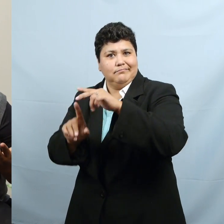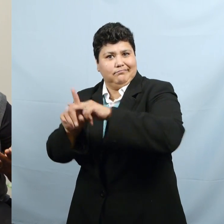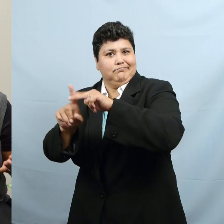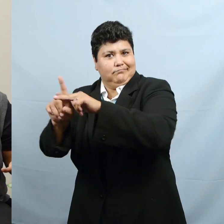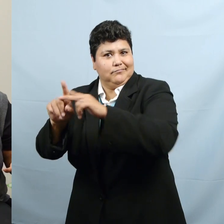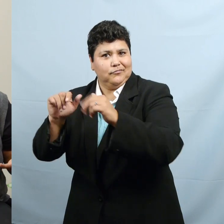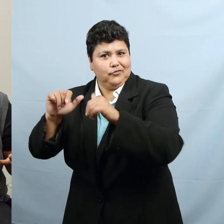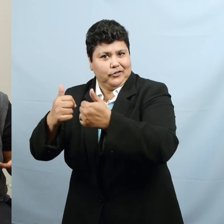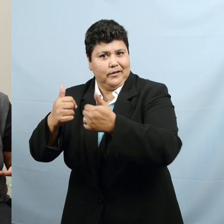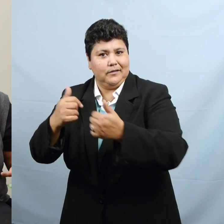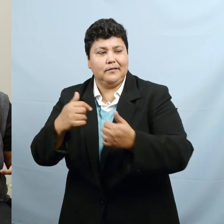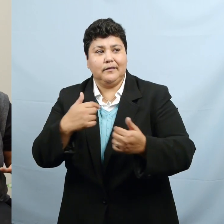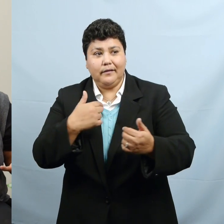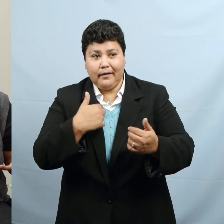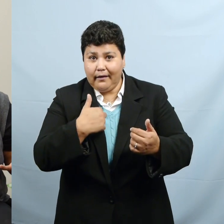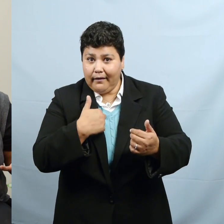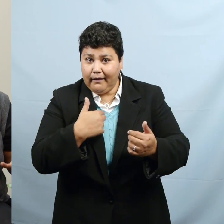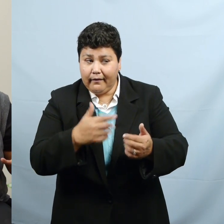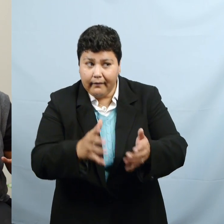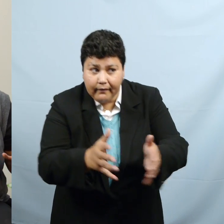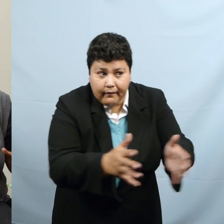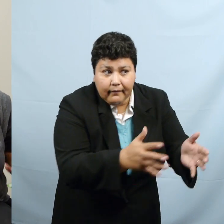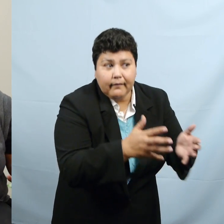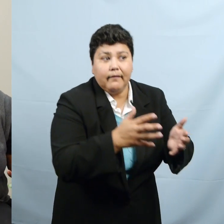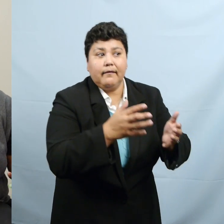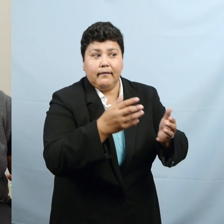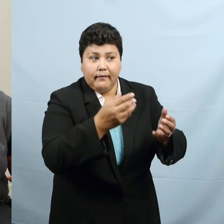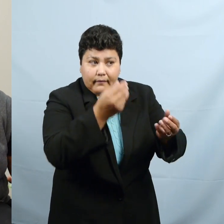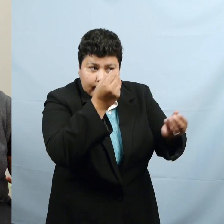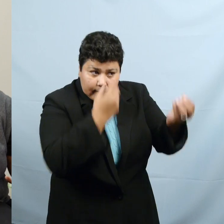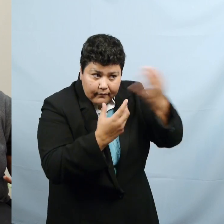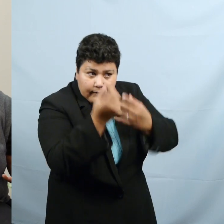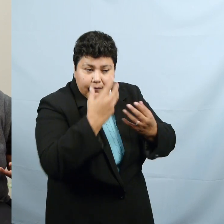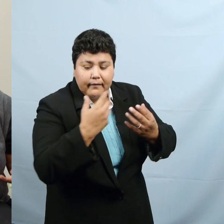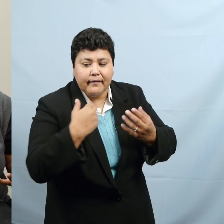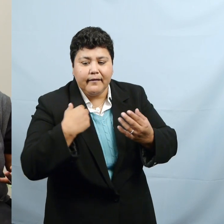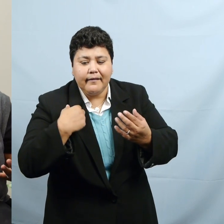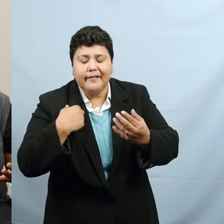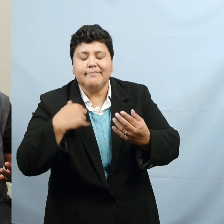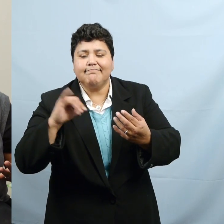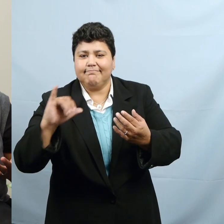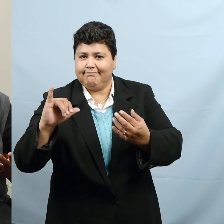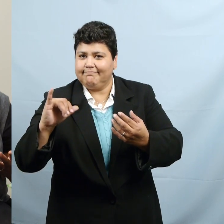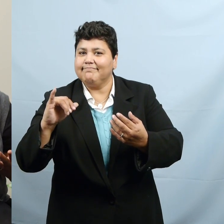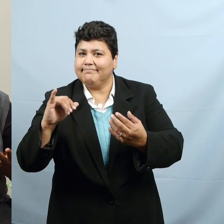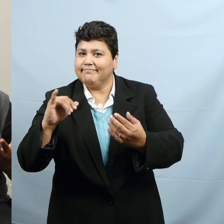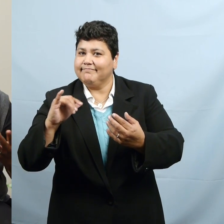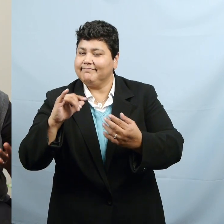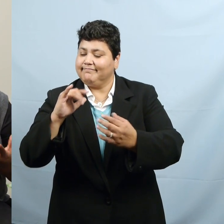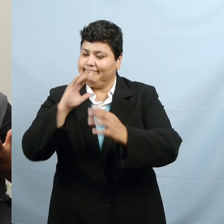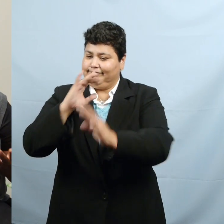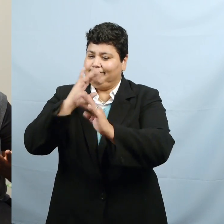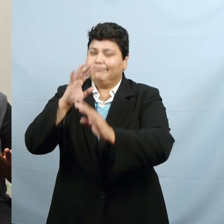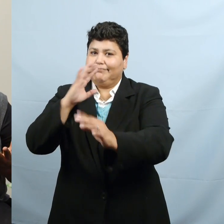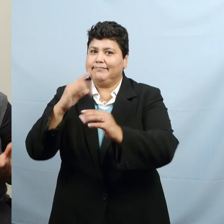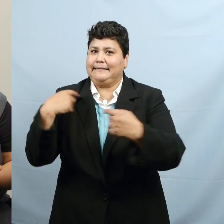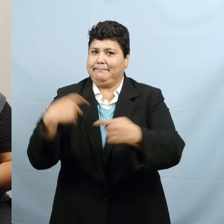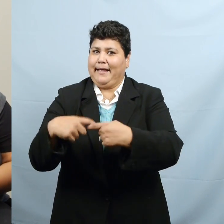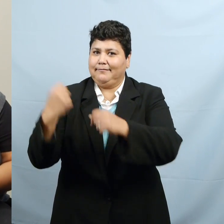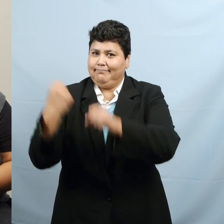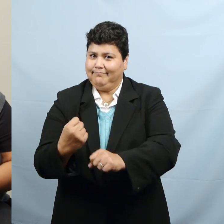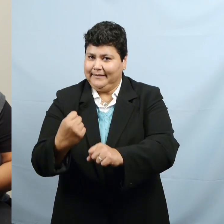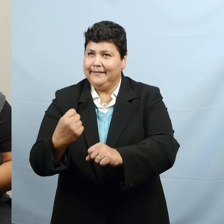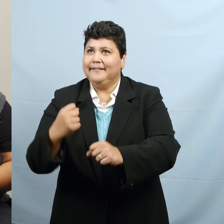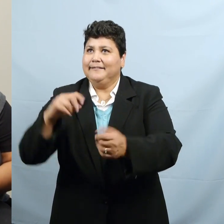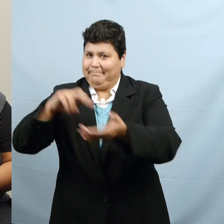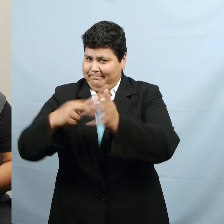information I got, it, it was clear that it was going to be heavy Spanish voicing. So immediately I knew that I would, it's going to have some demands, that I needed